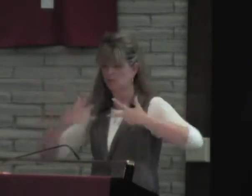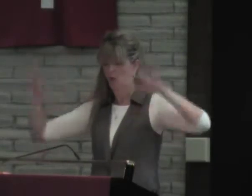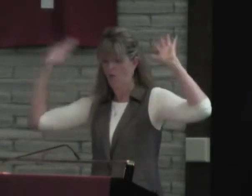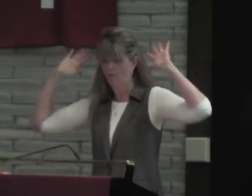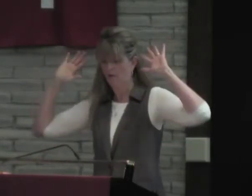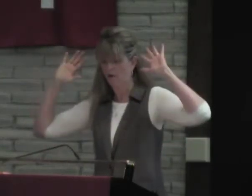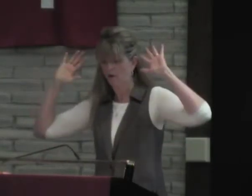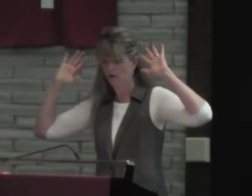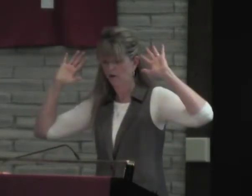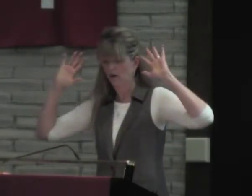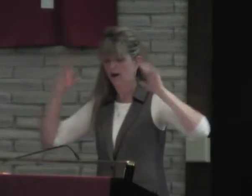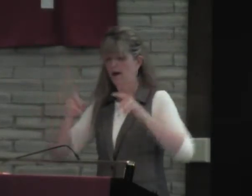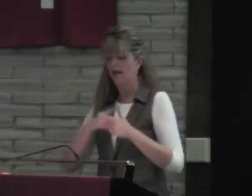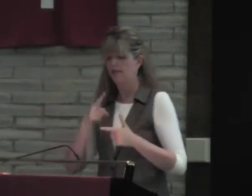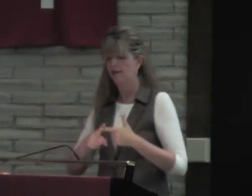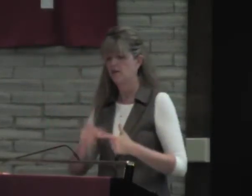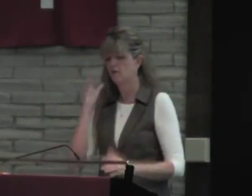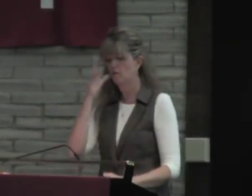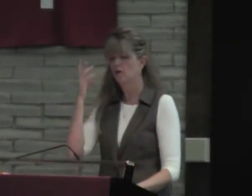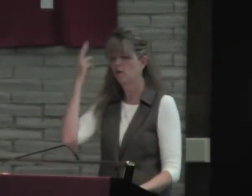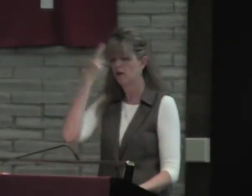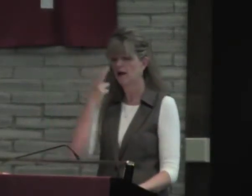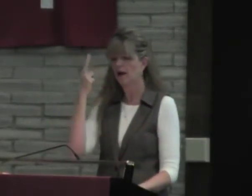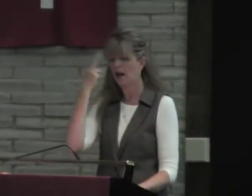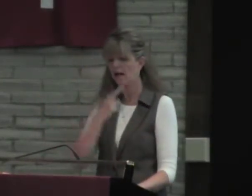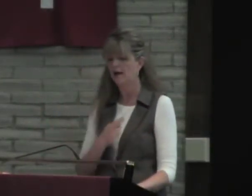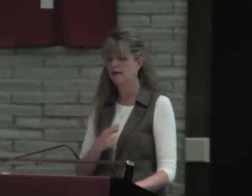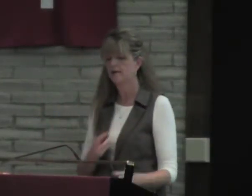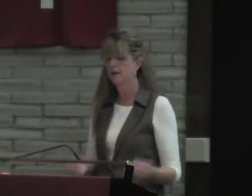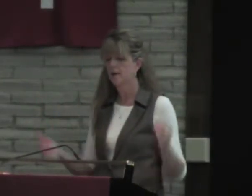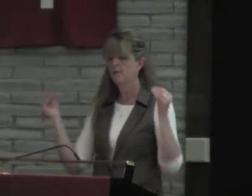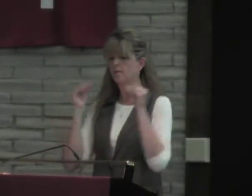When you arise, Lord, you will despise them as fantasies.